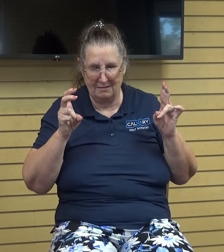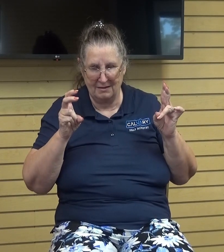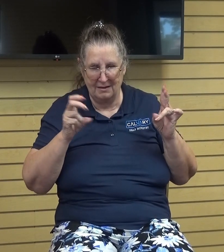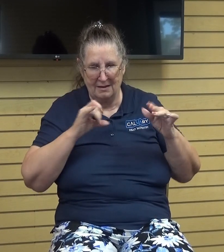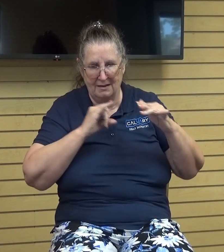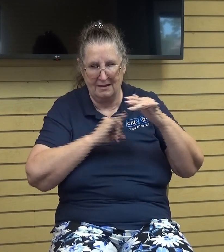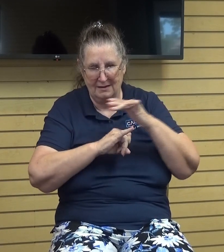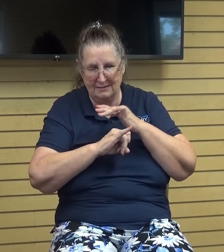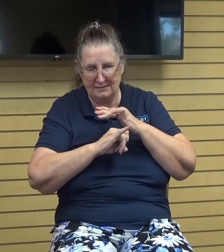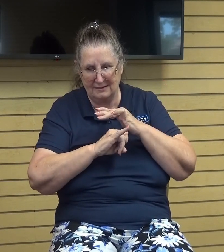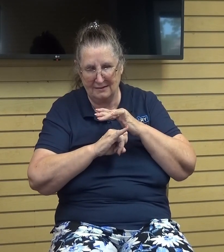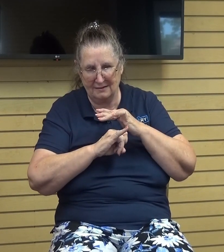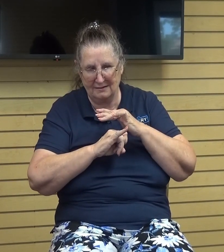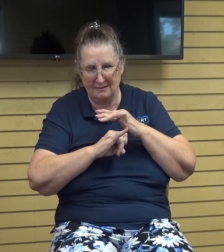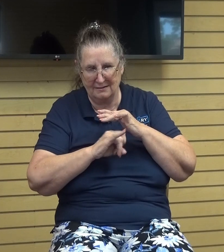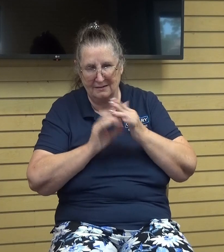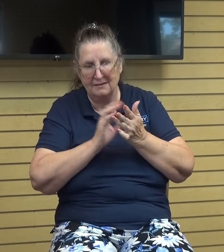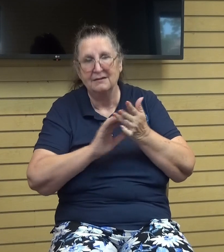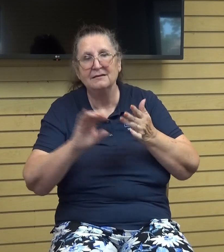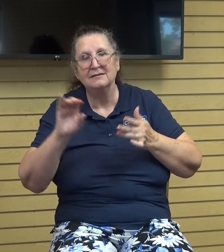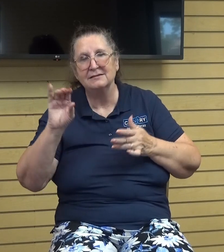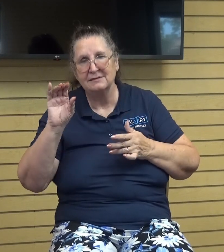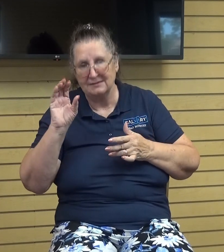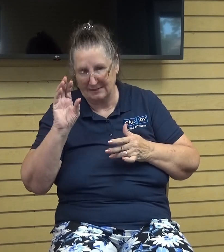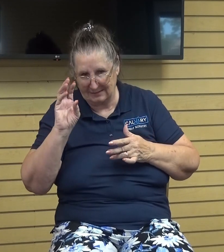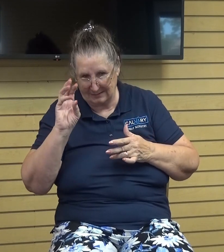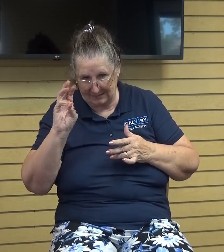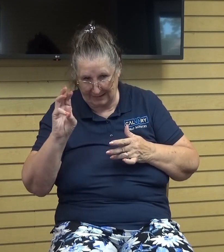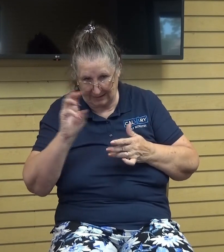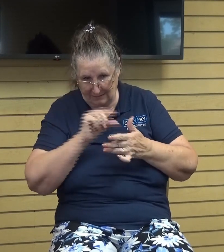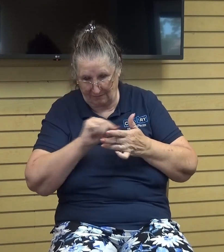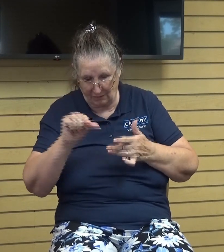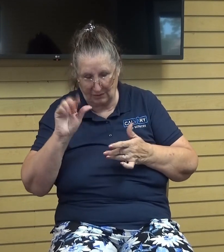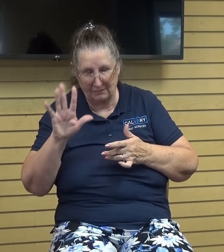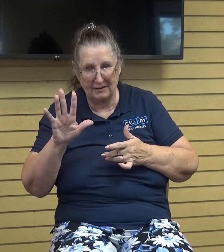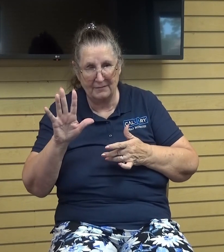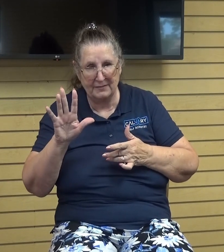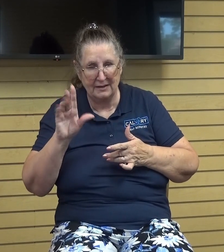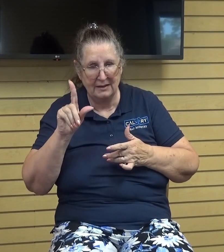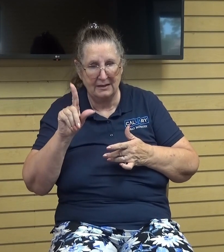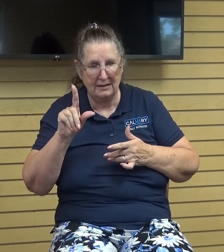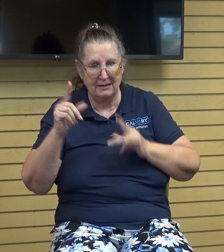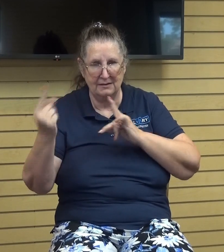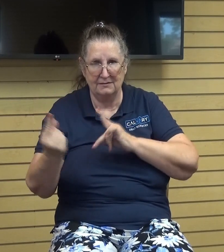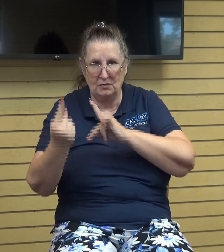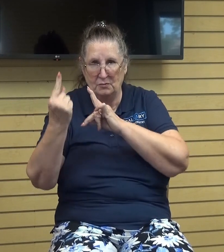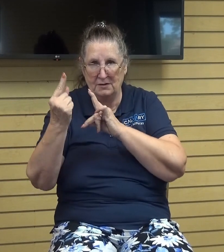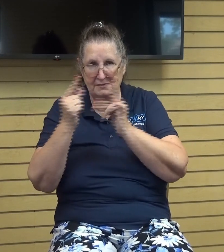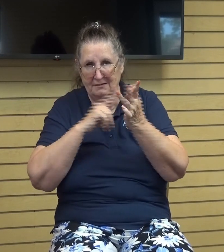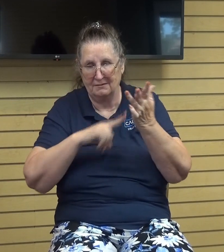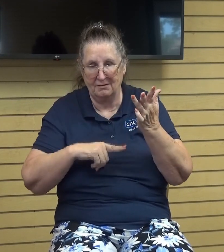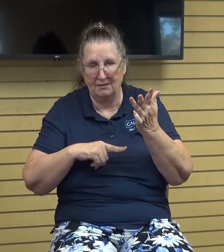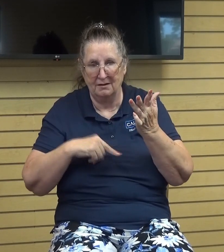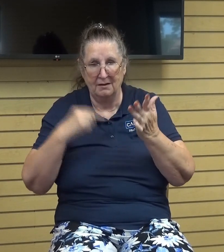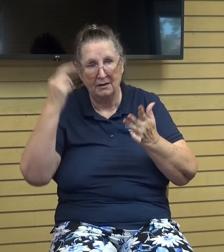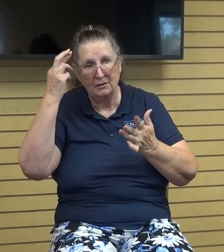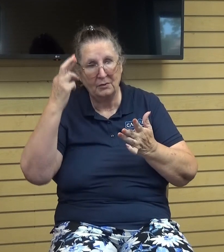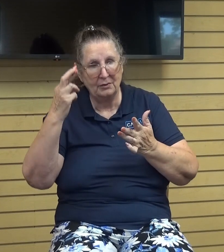fifth no isaiah 6 verse 5 when he's in the presence of the lord and you realize what a unclean